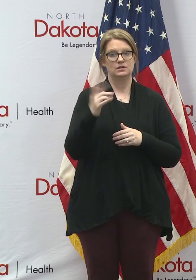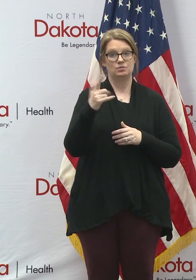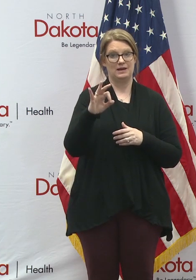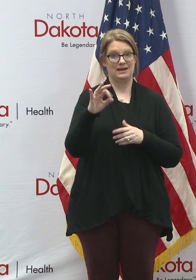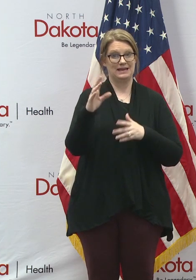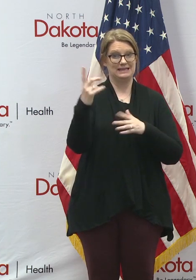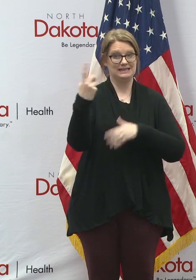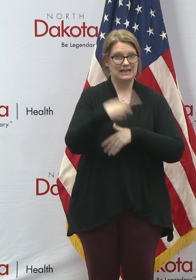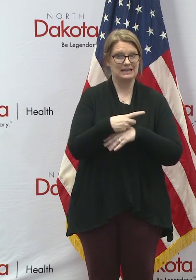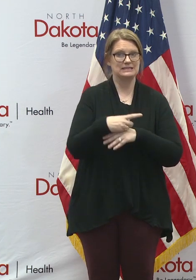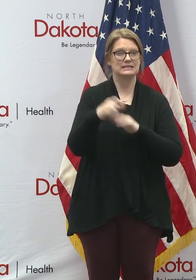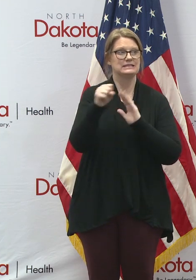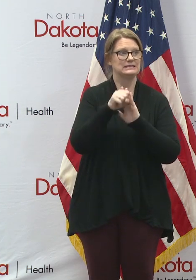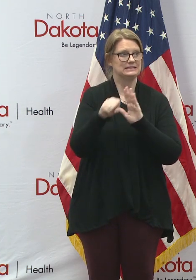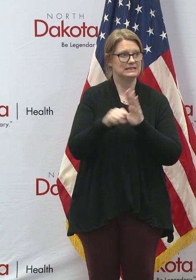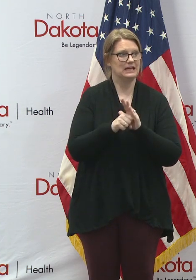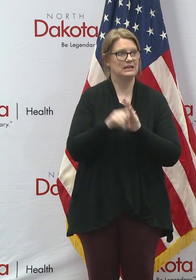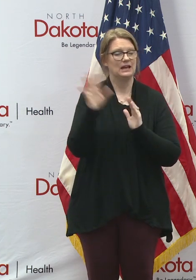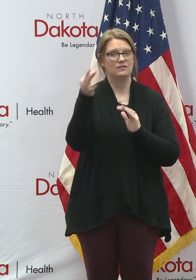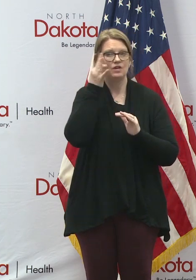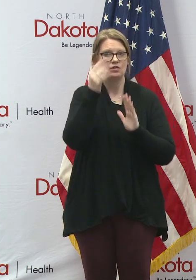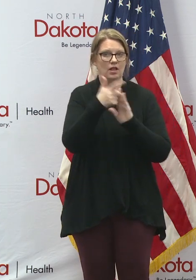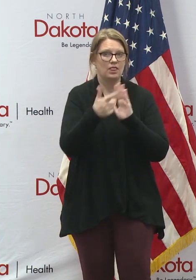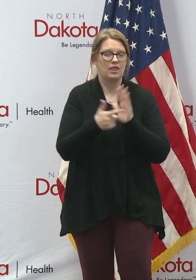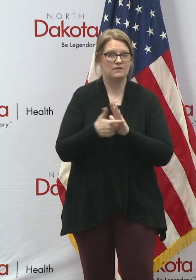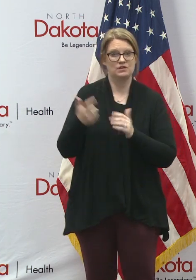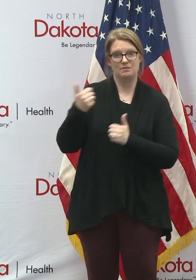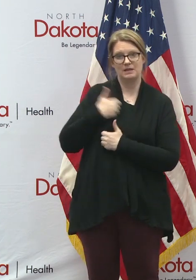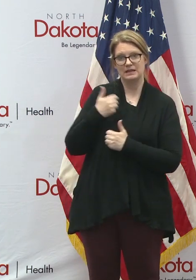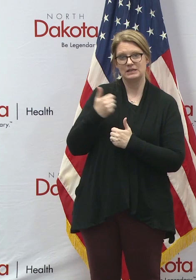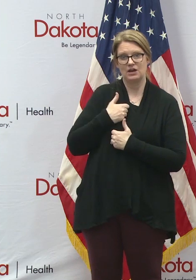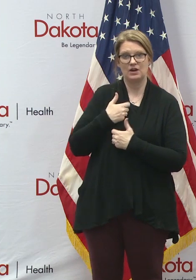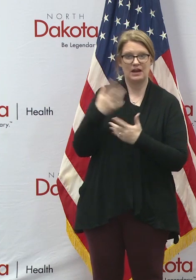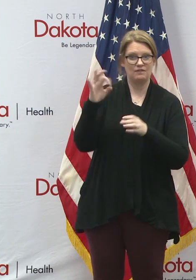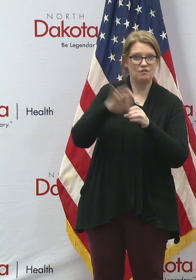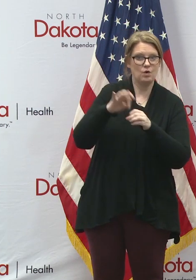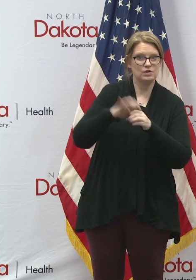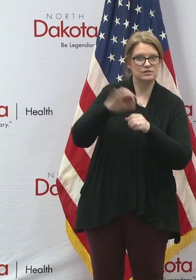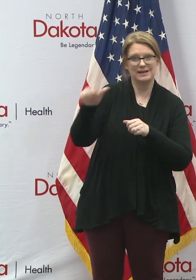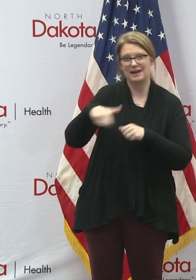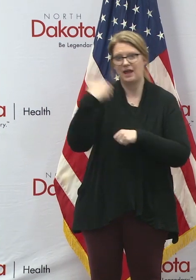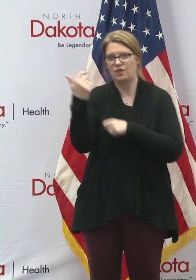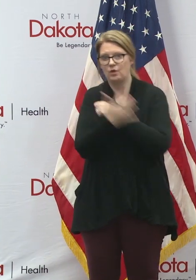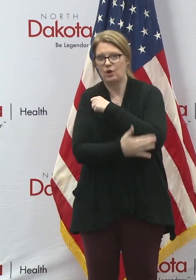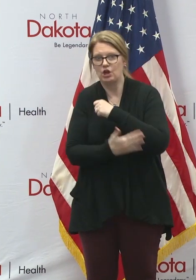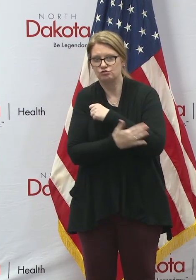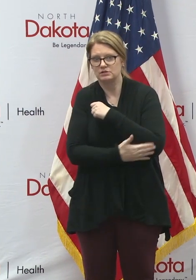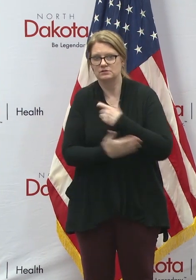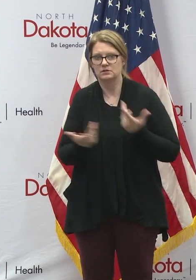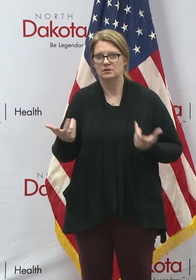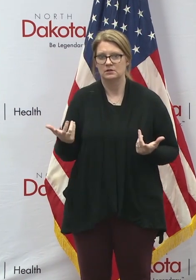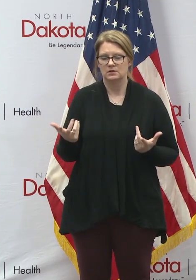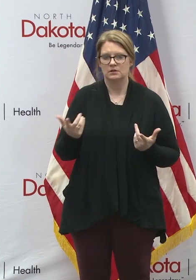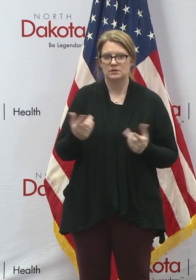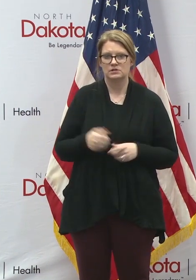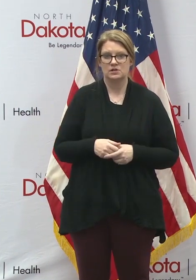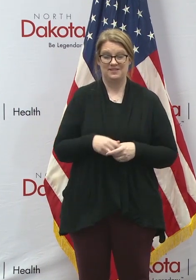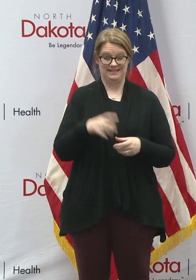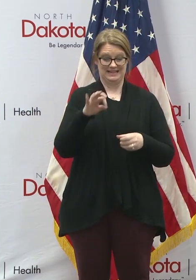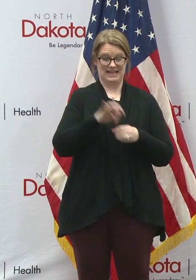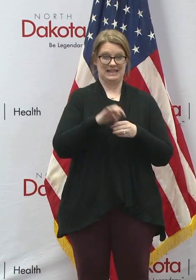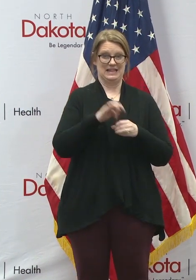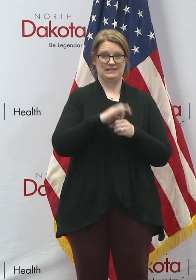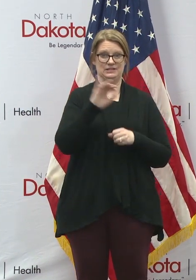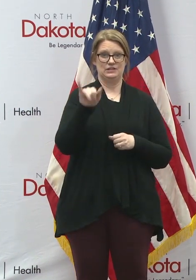federal law, ballots to military and overseas voters. And so the election in June